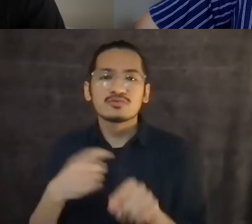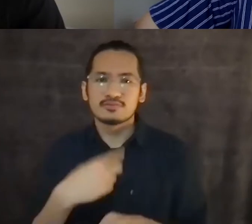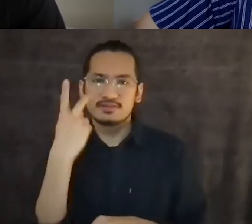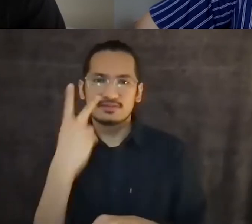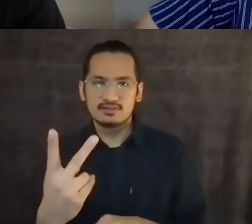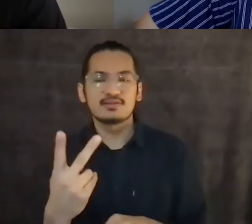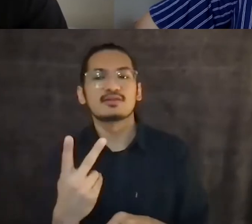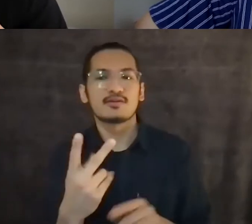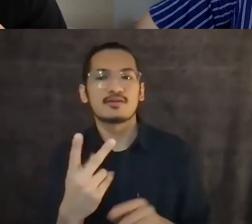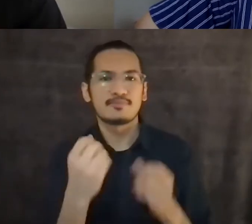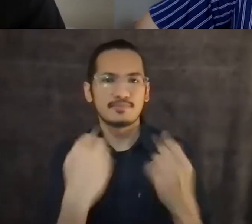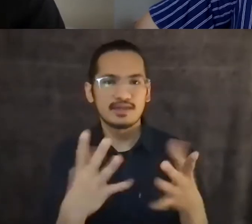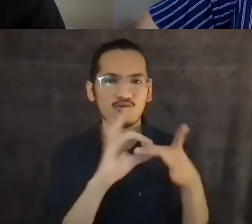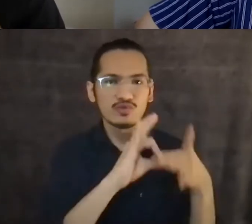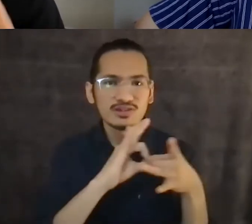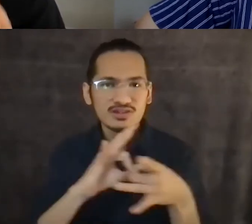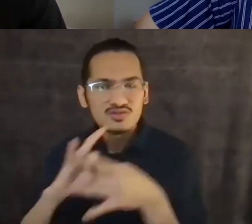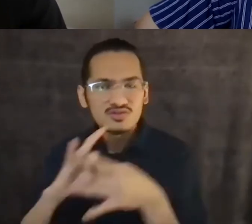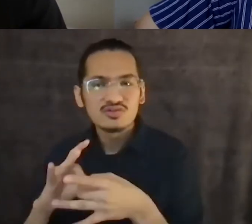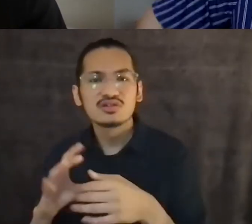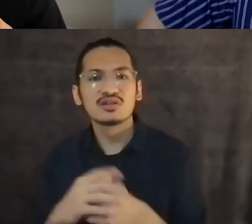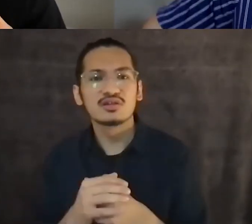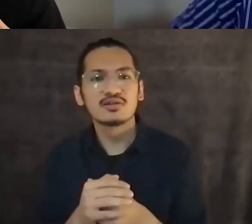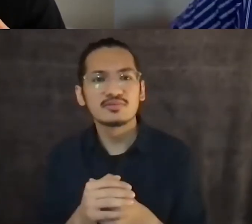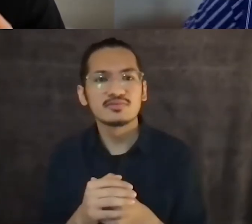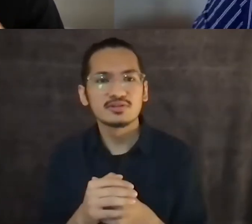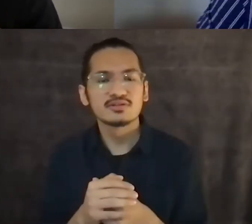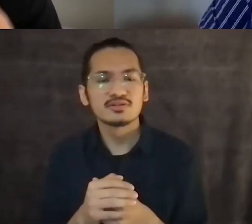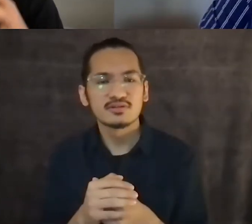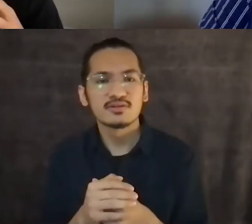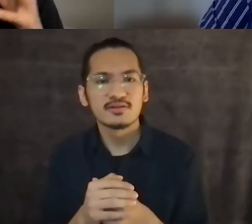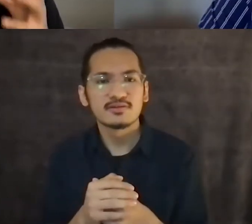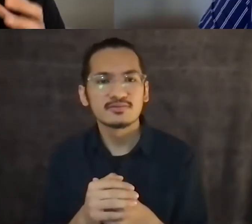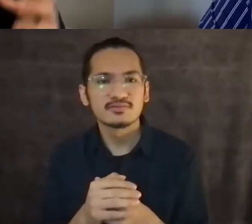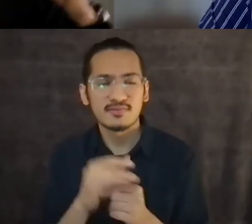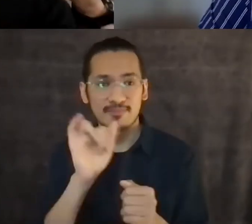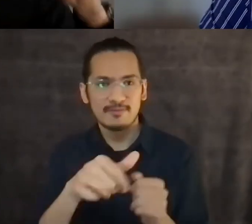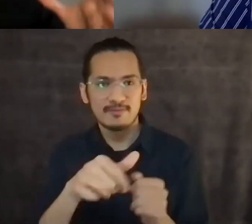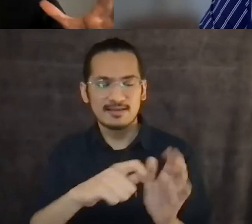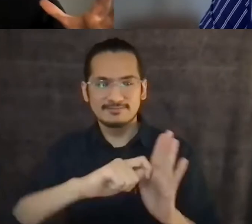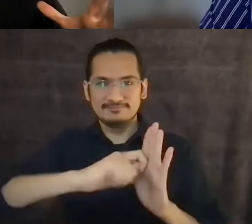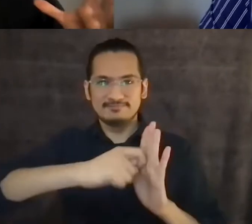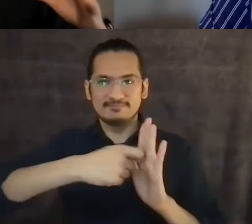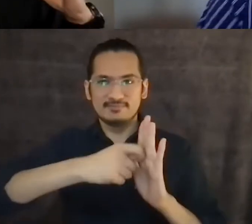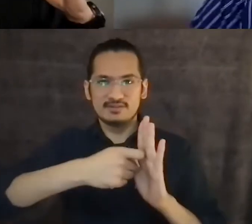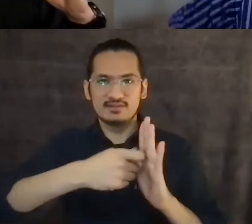as essential to, to the way we establish our principles of,